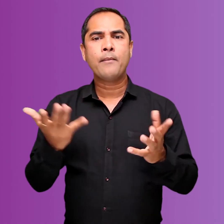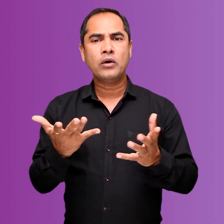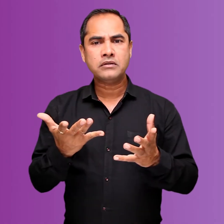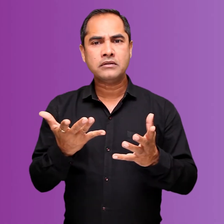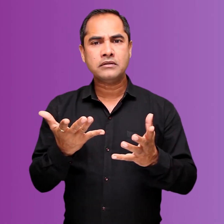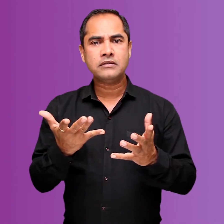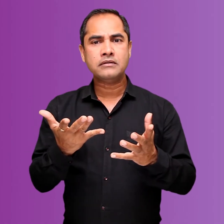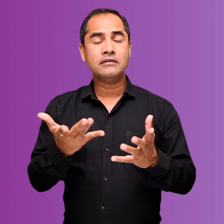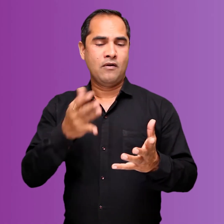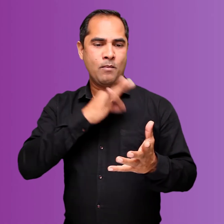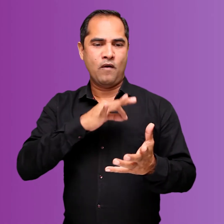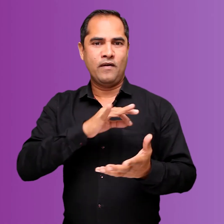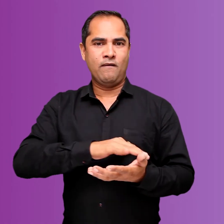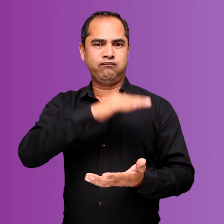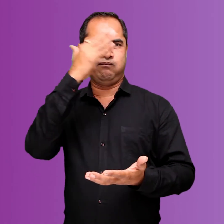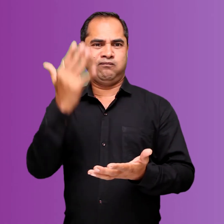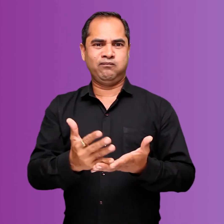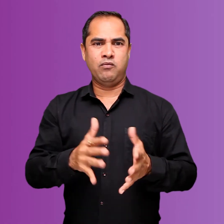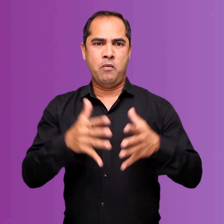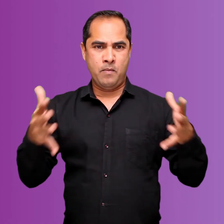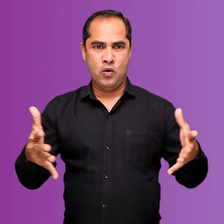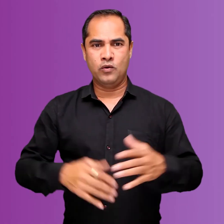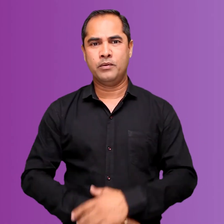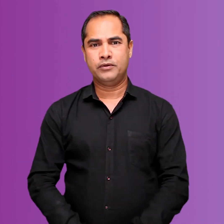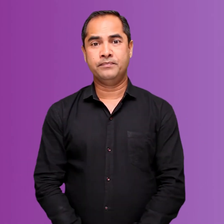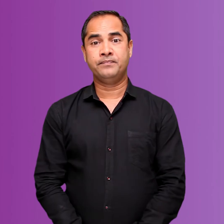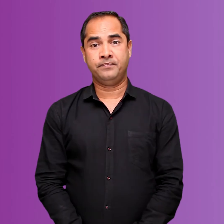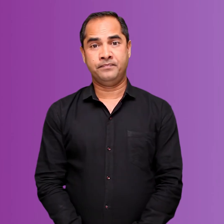in order to obtain higher productivity and profit.